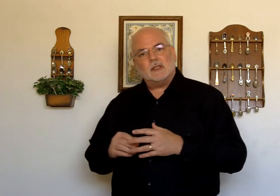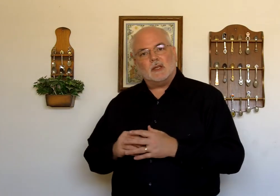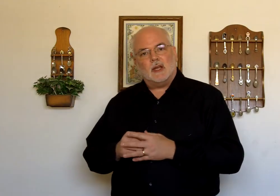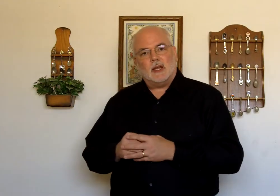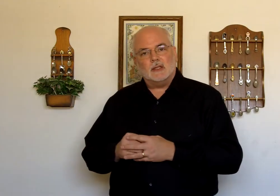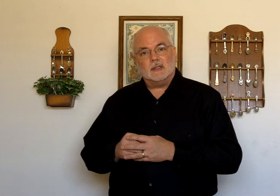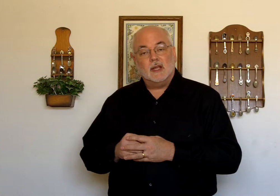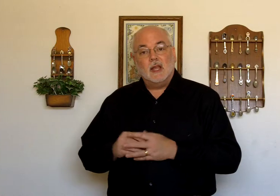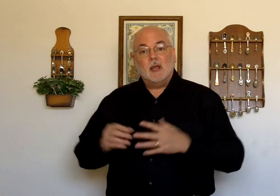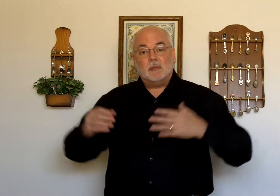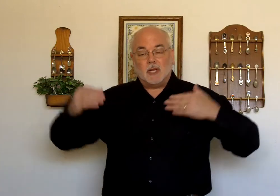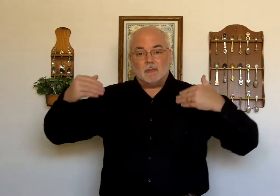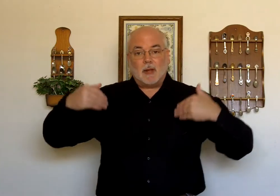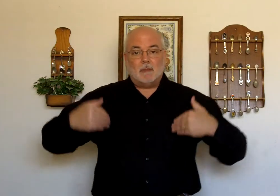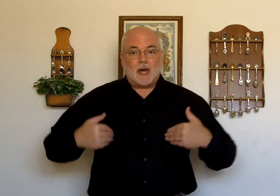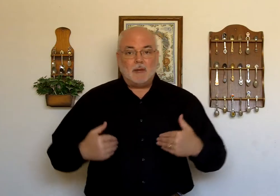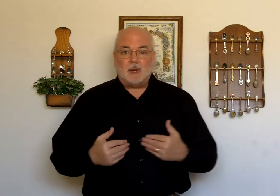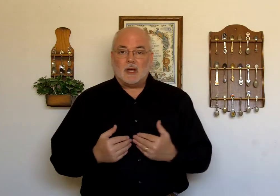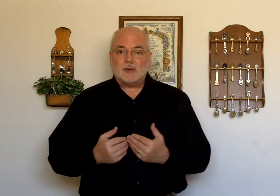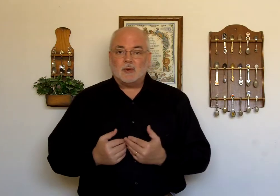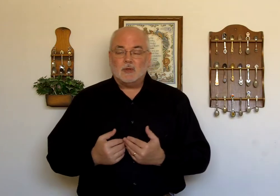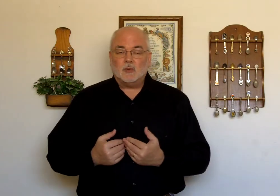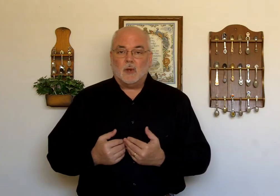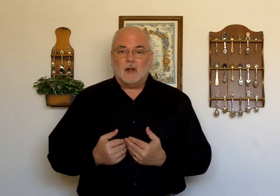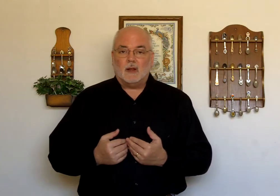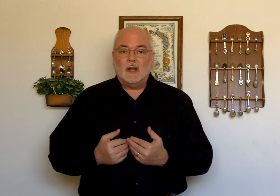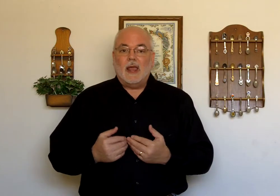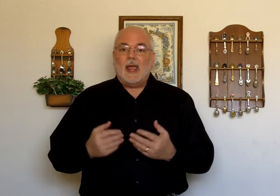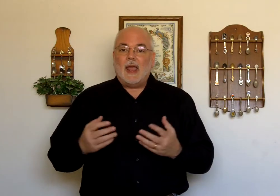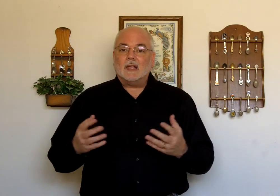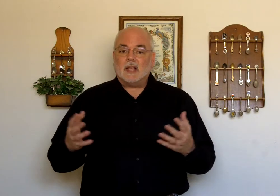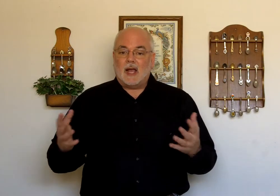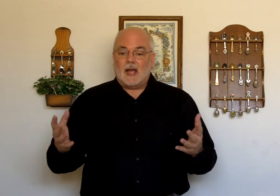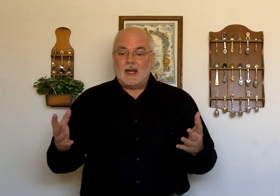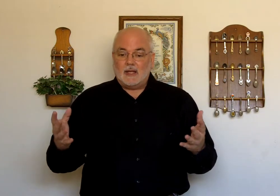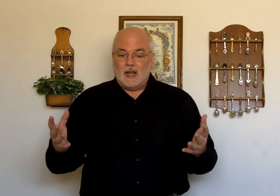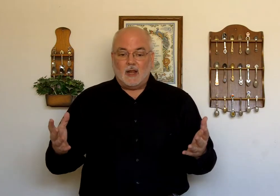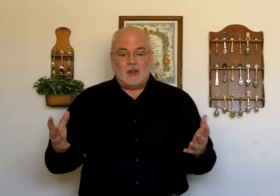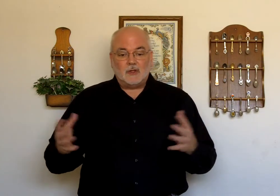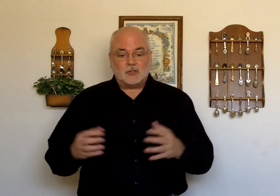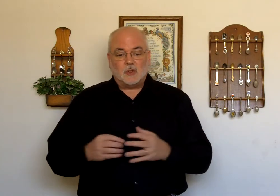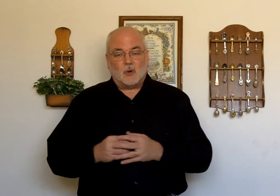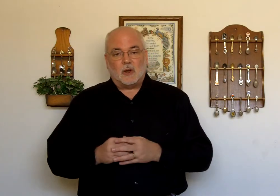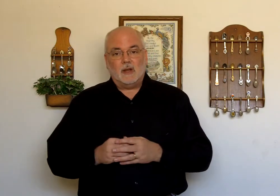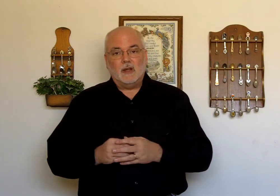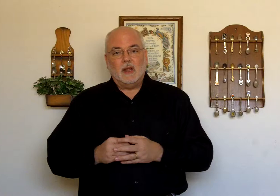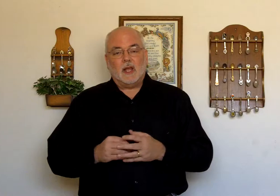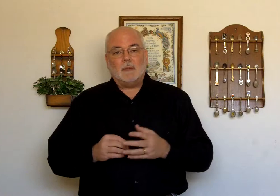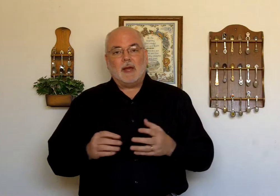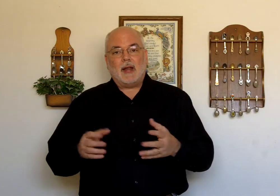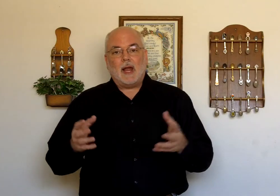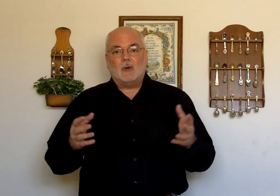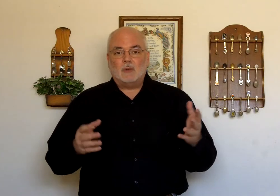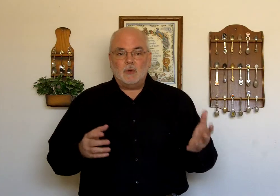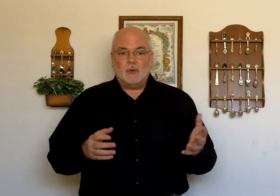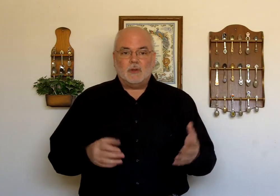signs, but it's my body posture as well. As I tell the story about how Ruth